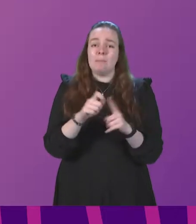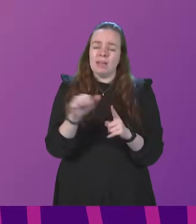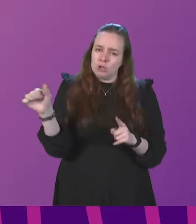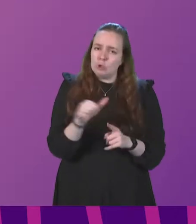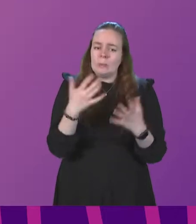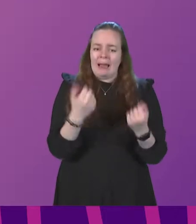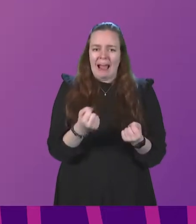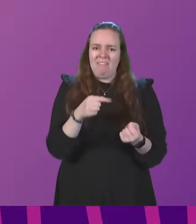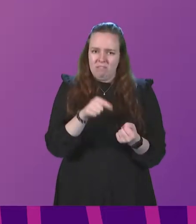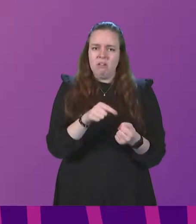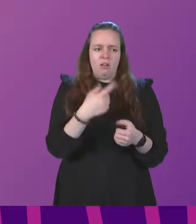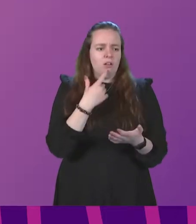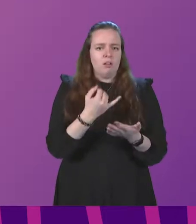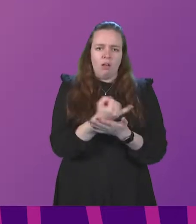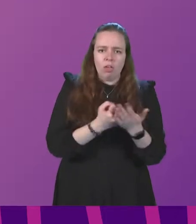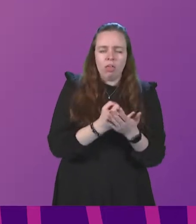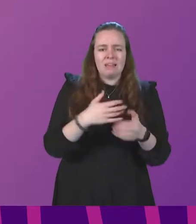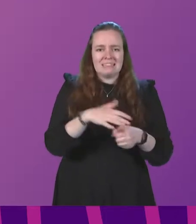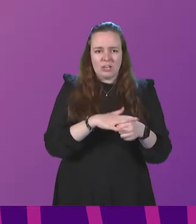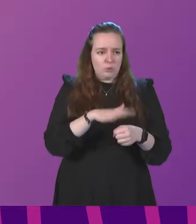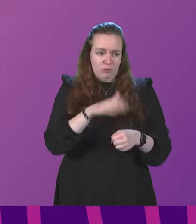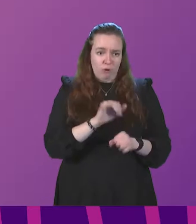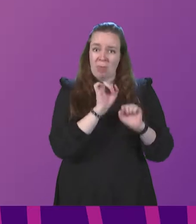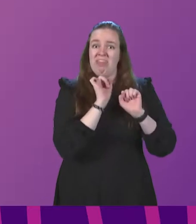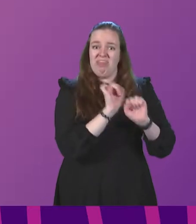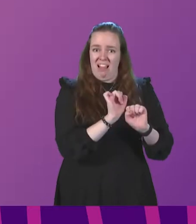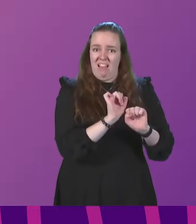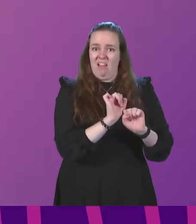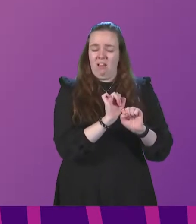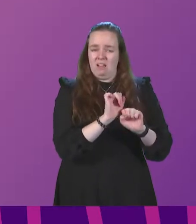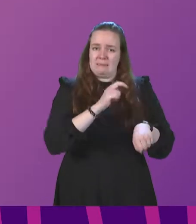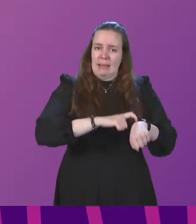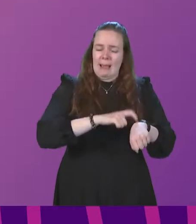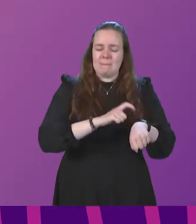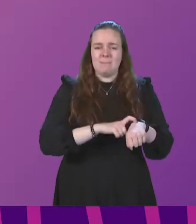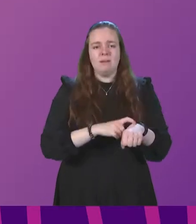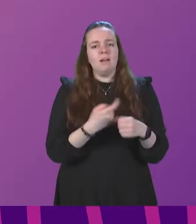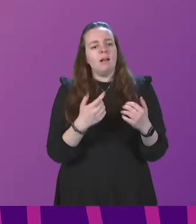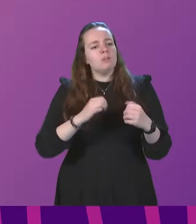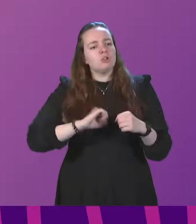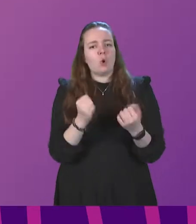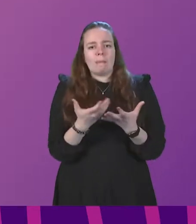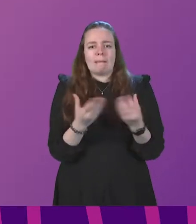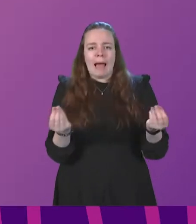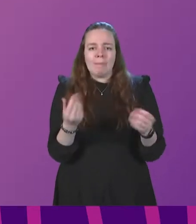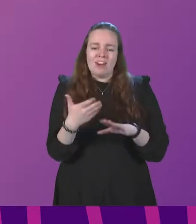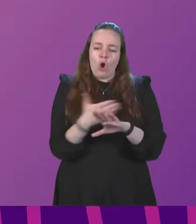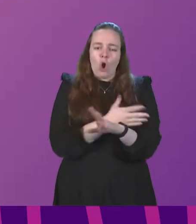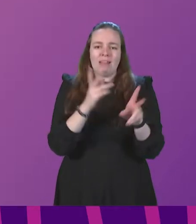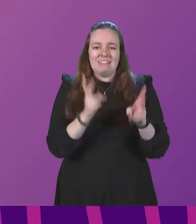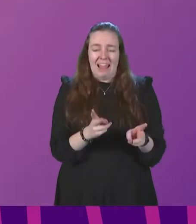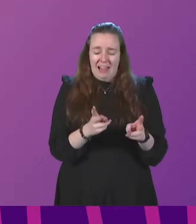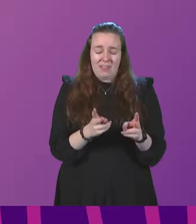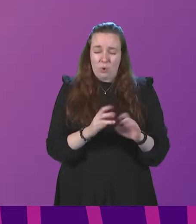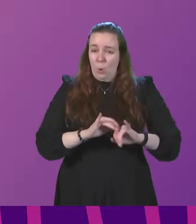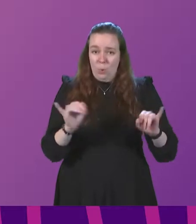that this shameful situation has unfolded under their watch. In Scotland, the gap in premature death is at its widest since 2007, when the